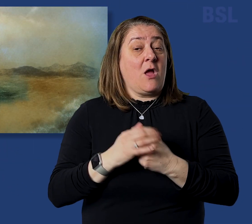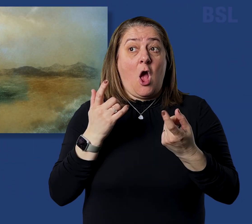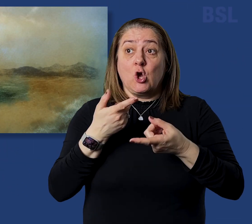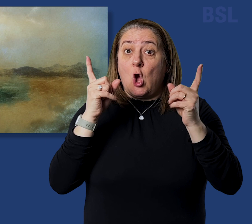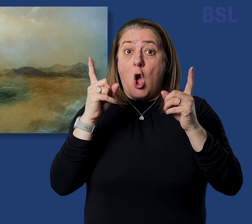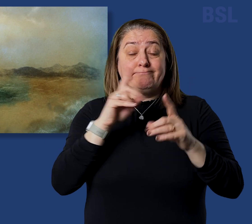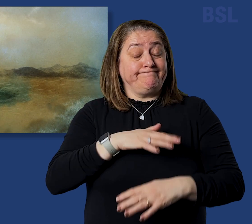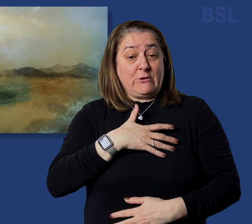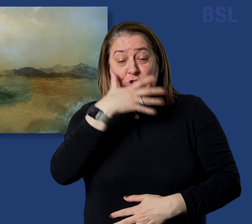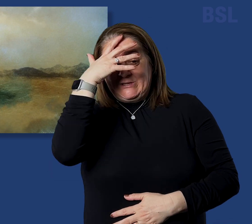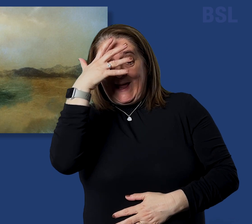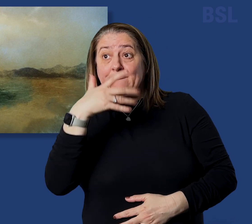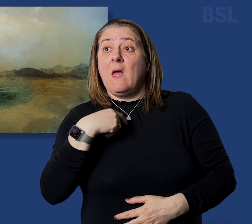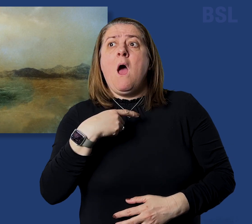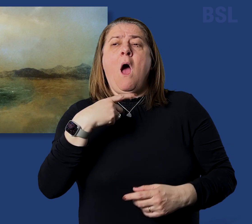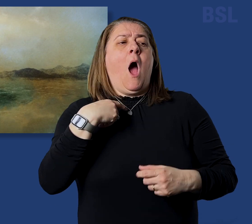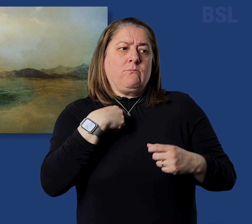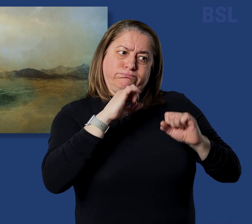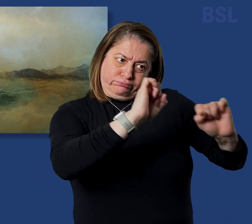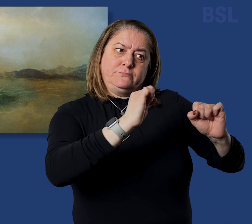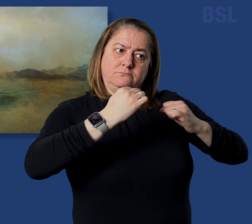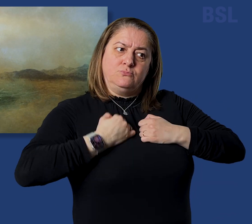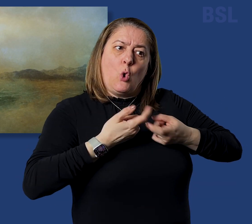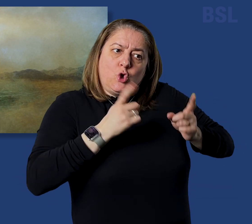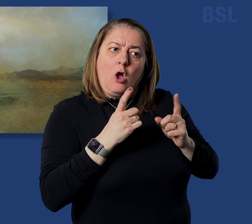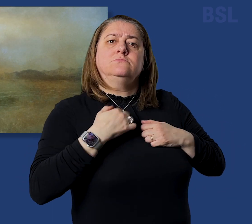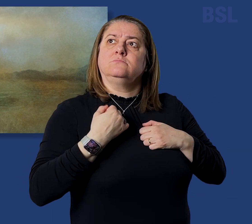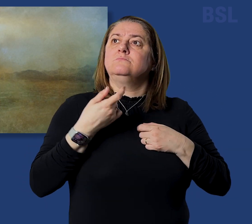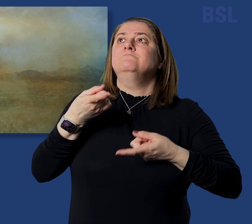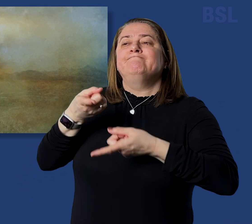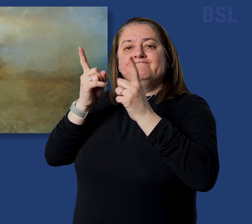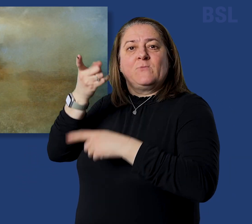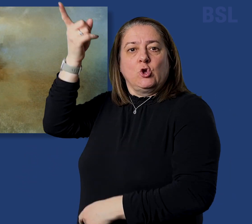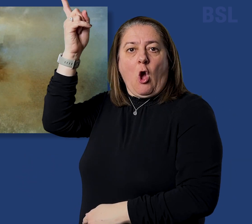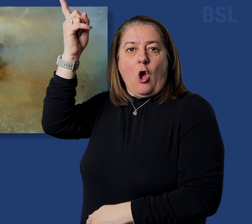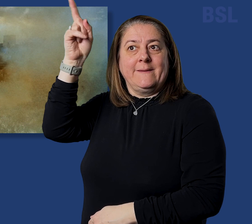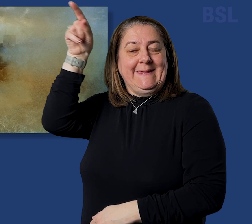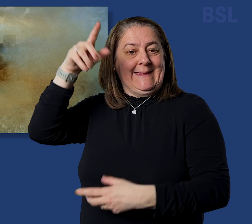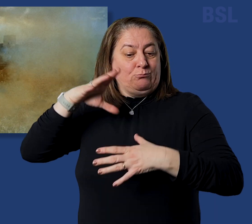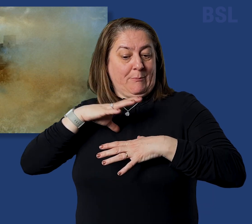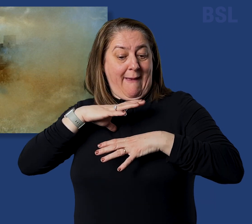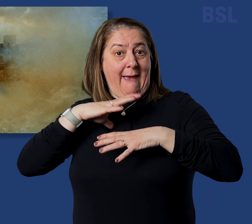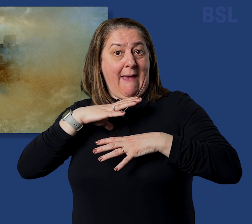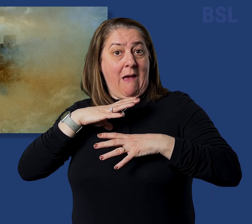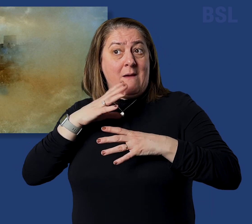is not ashamed to be called their God, for he hath prepared for them a city.